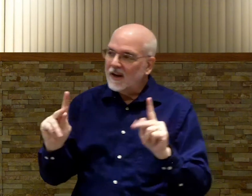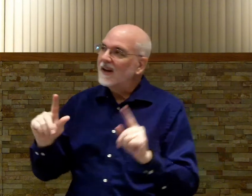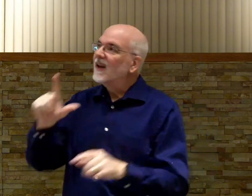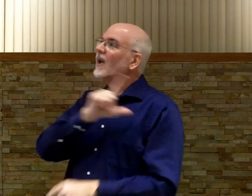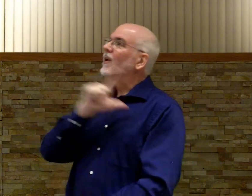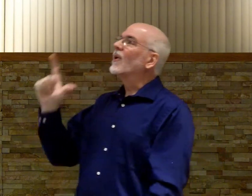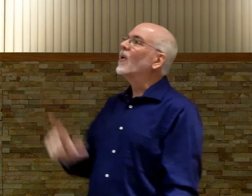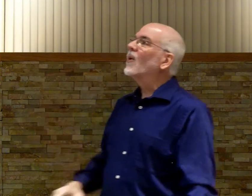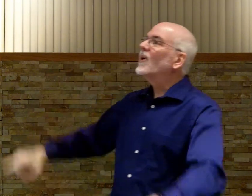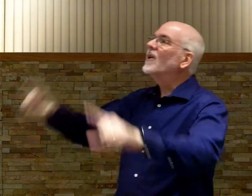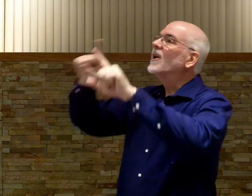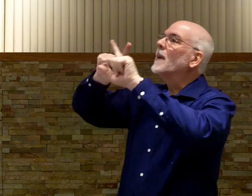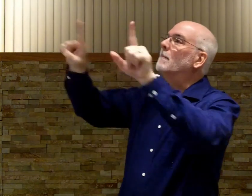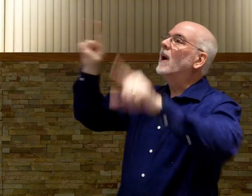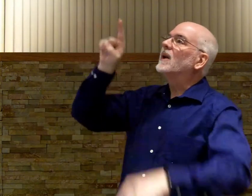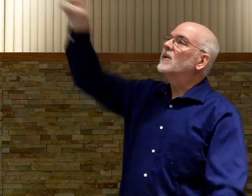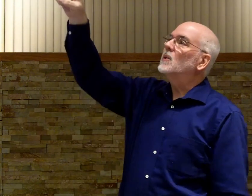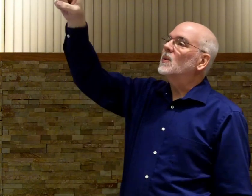Nobody, Lord, but you.